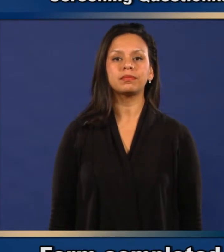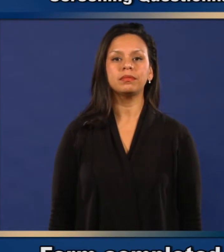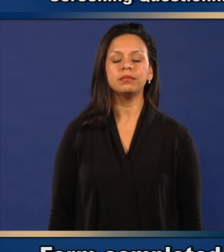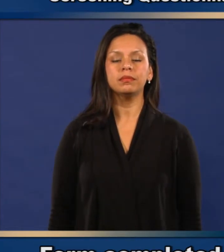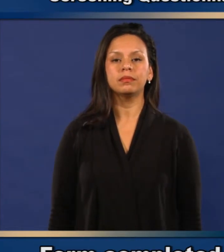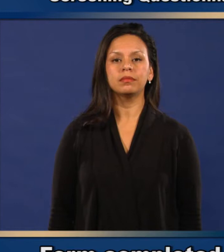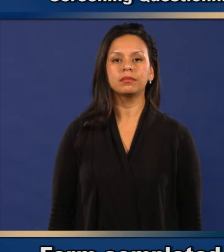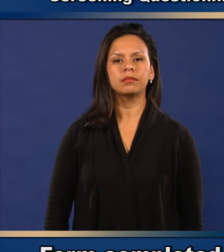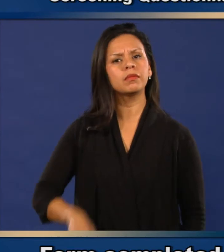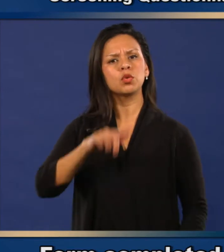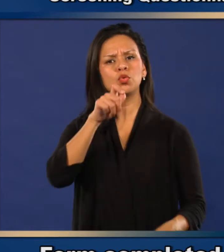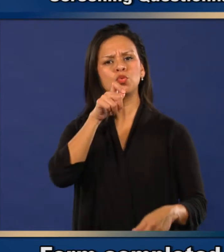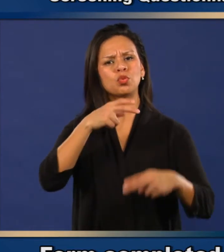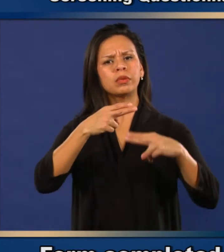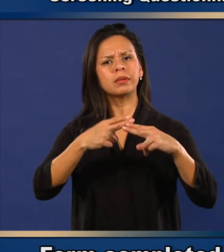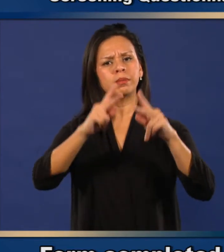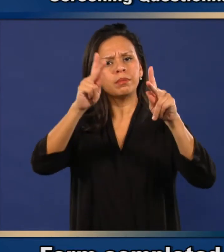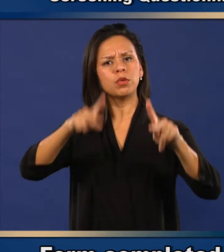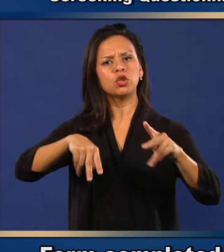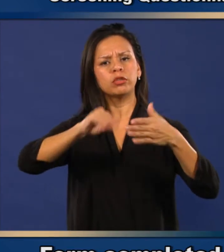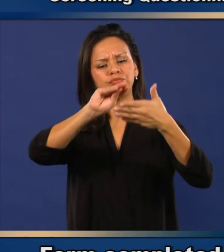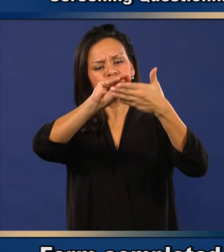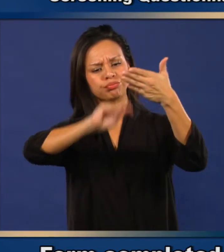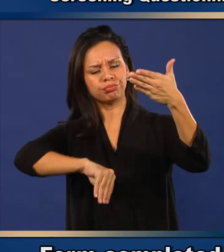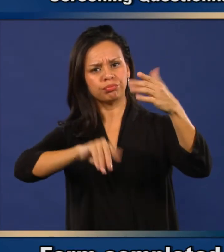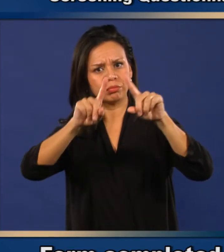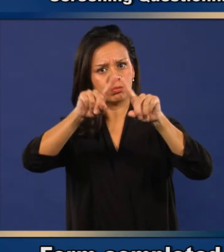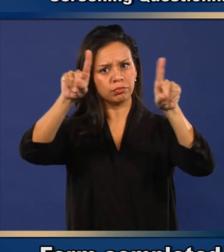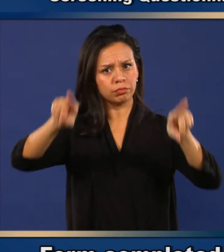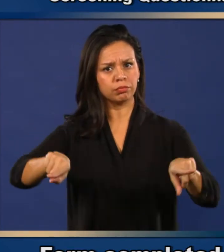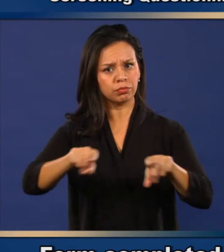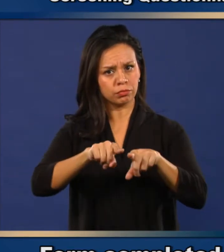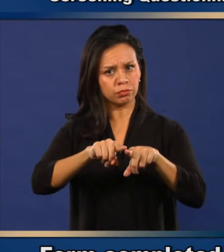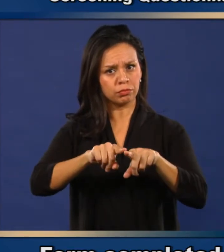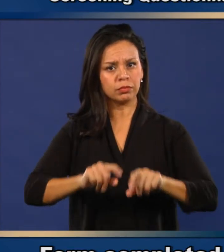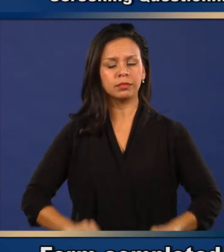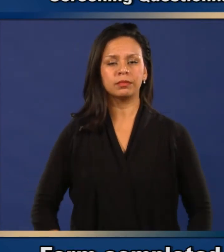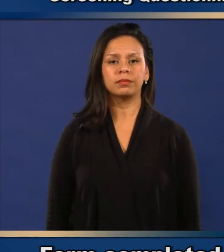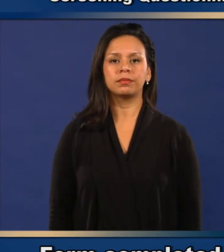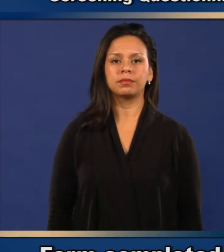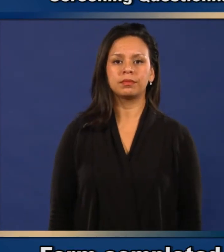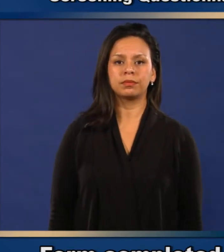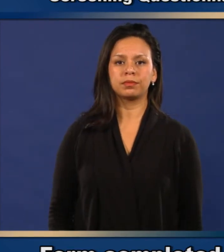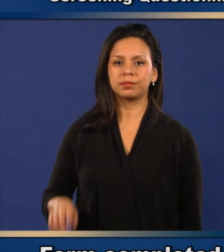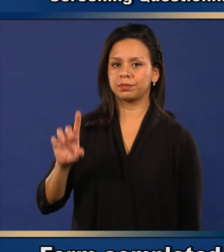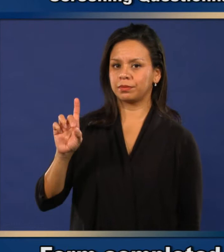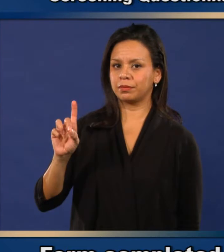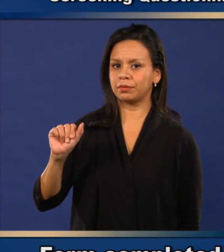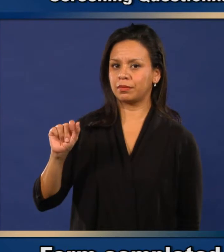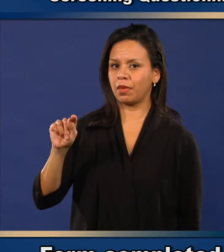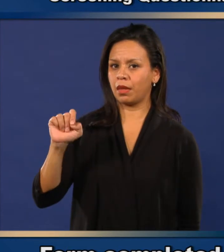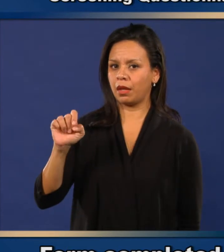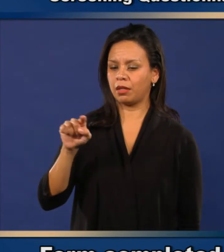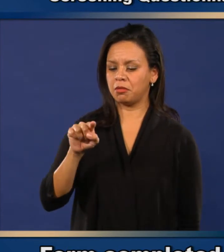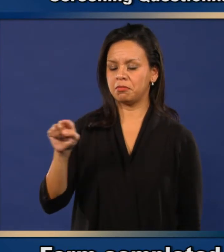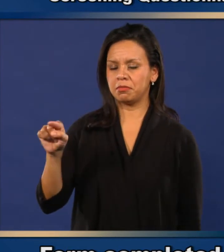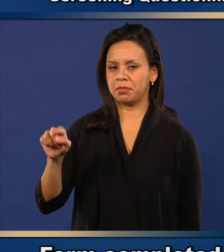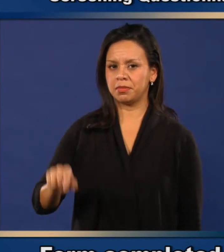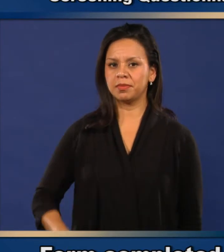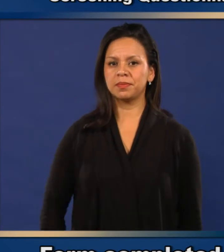Form completed by date,